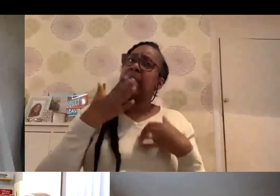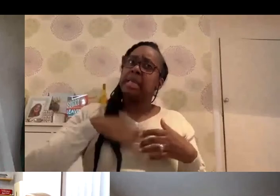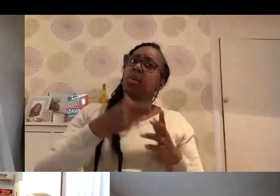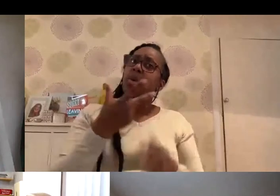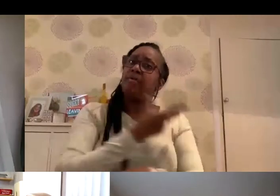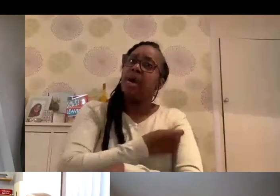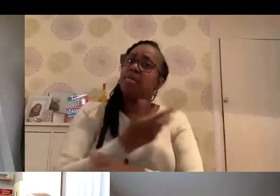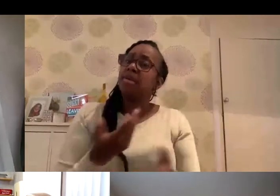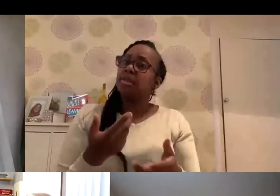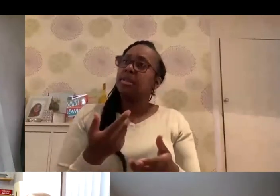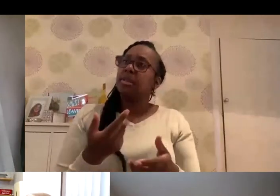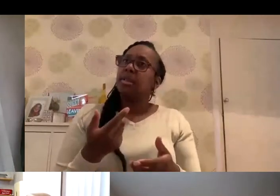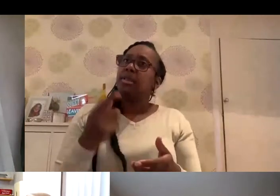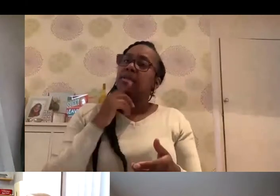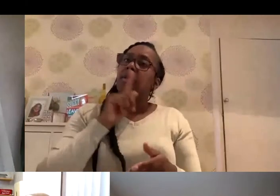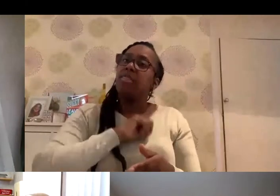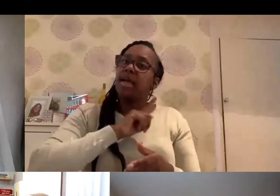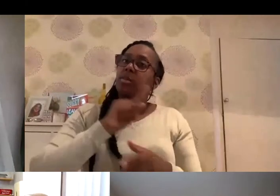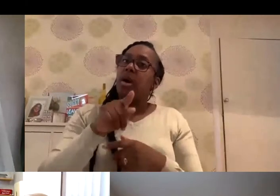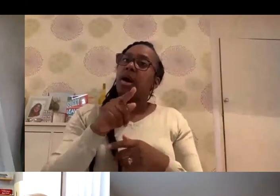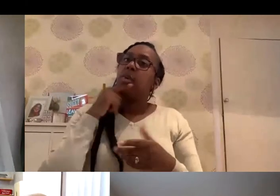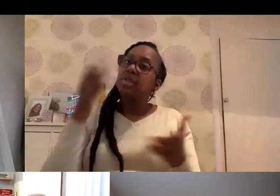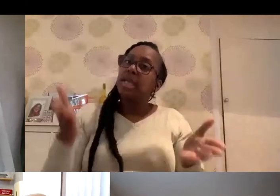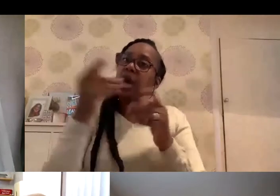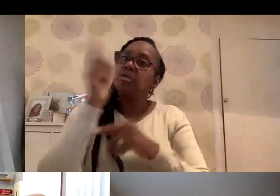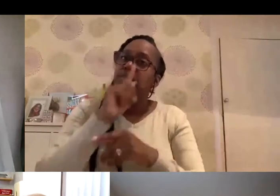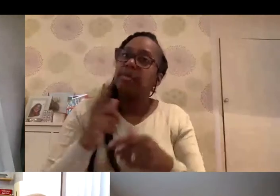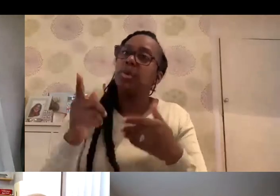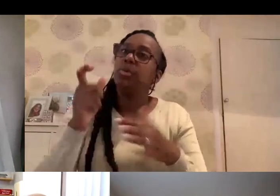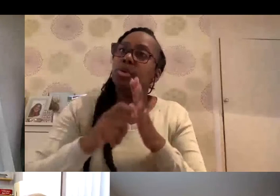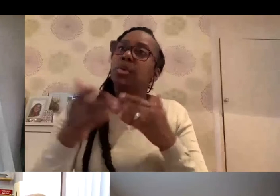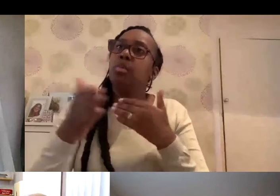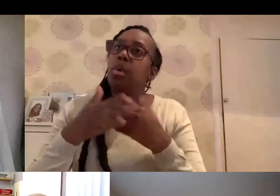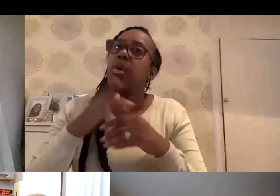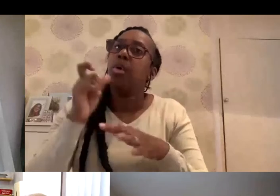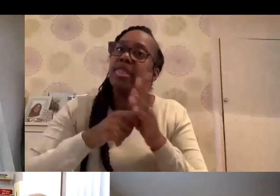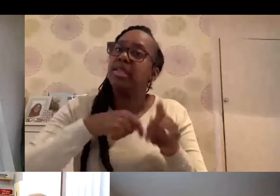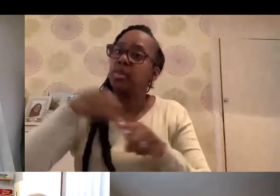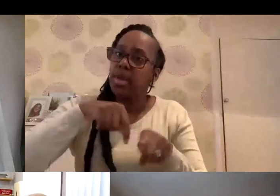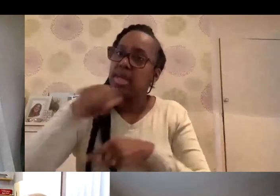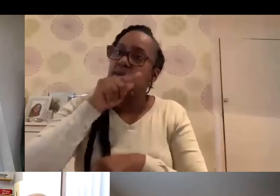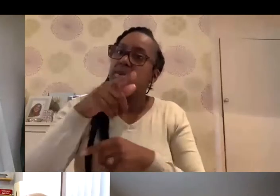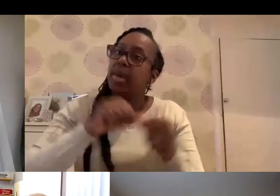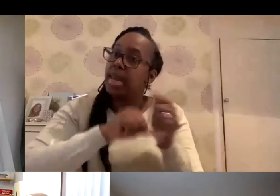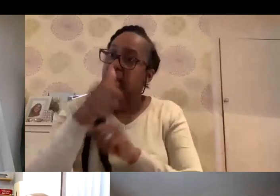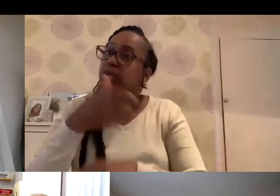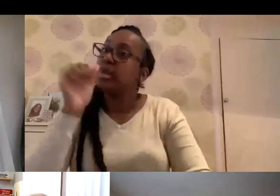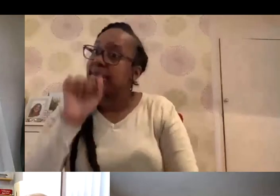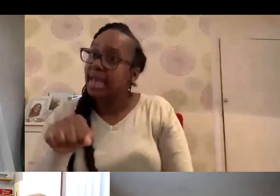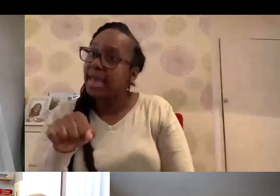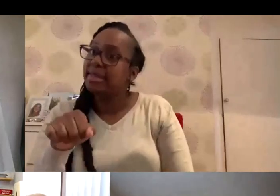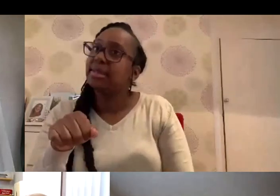vaccine. So that's why we're just trying to encourage people to do as much as they can this week. You'll still be able to get it next week. But